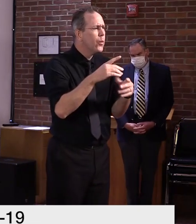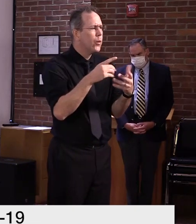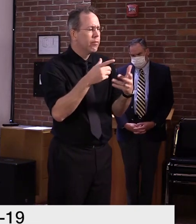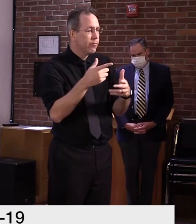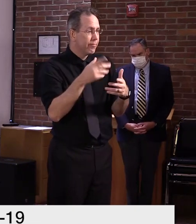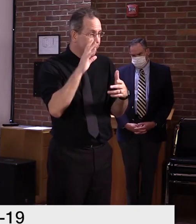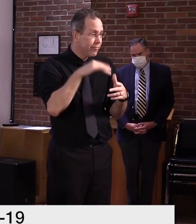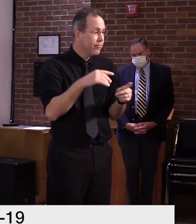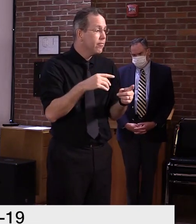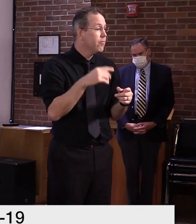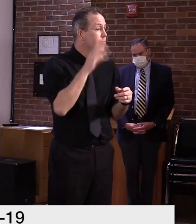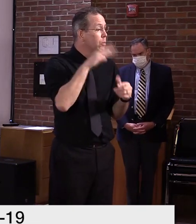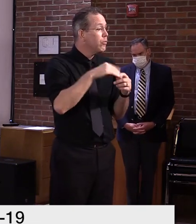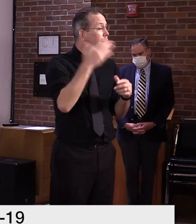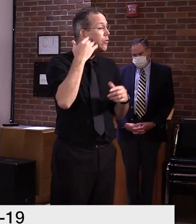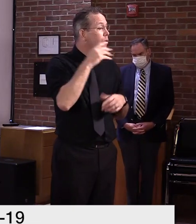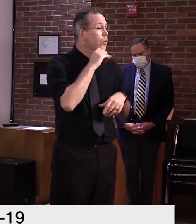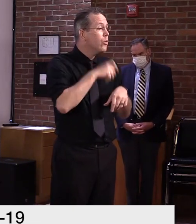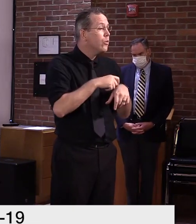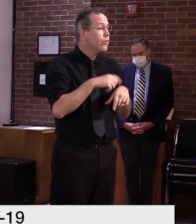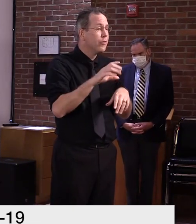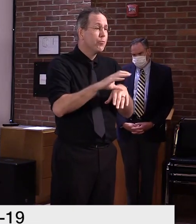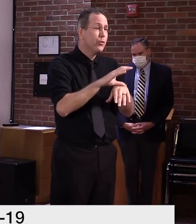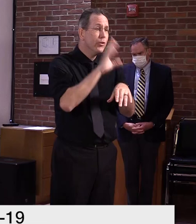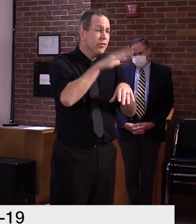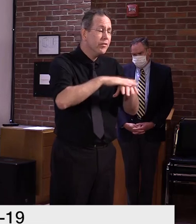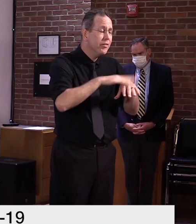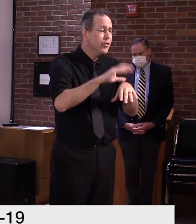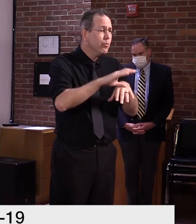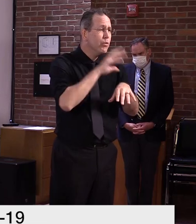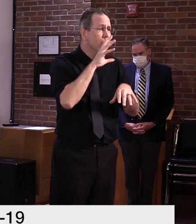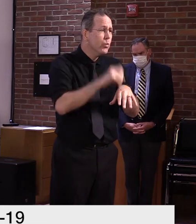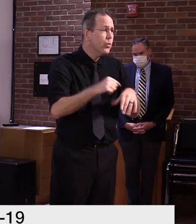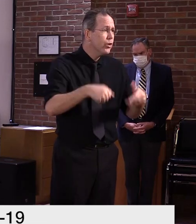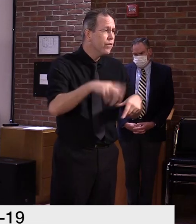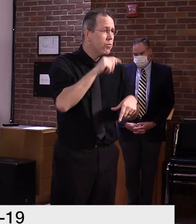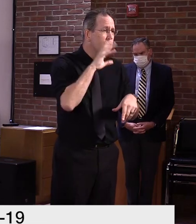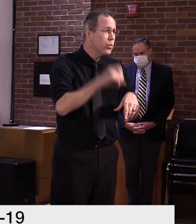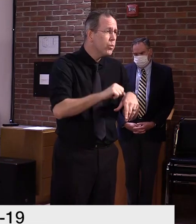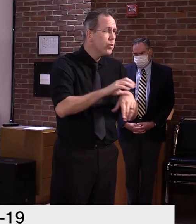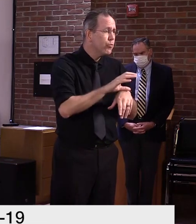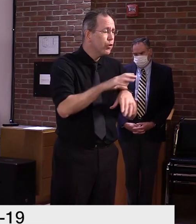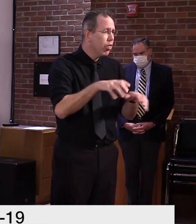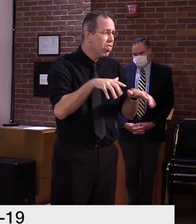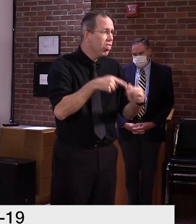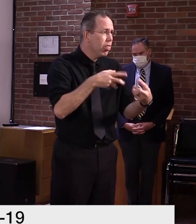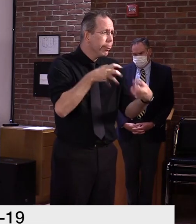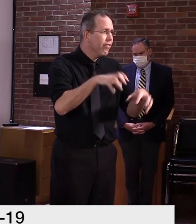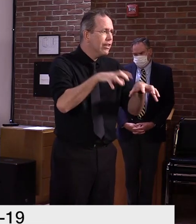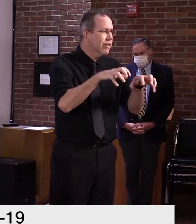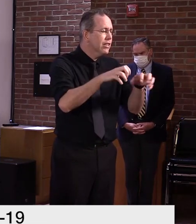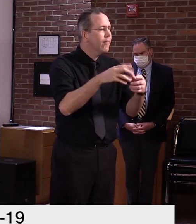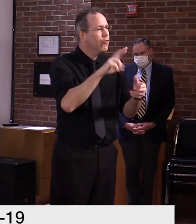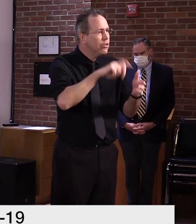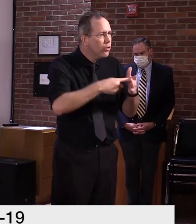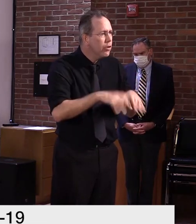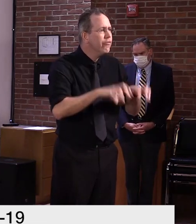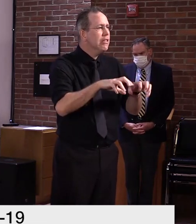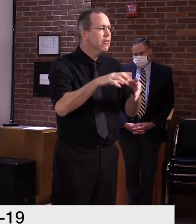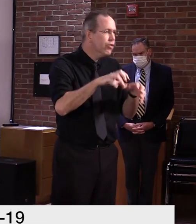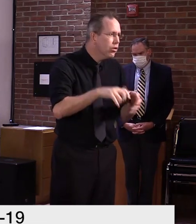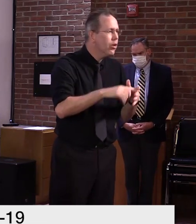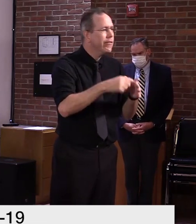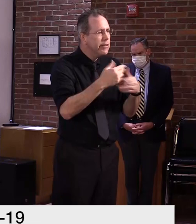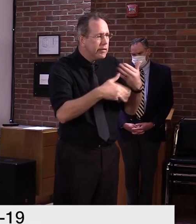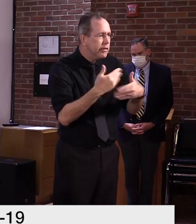that we have in place, but it is not a perfect system. And there are times where, um, certain claims get caught up for one reason or another.